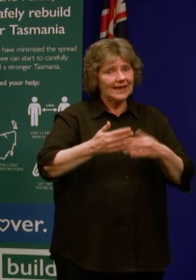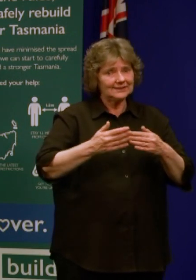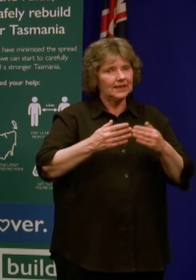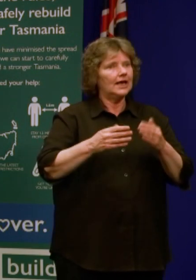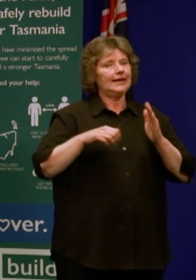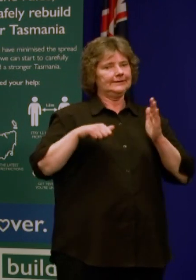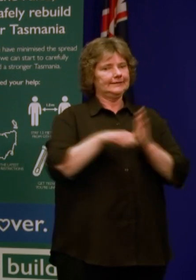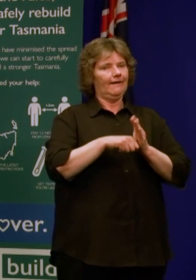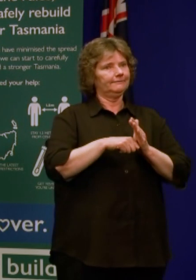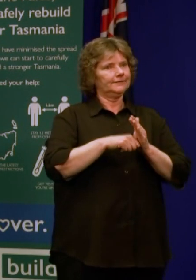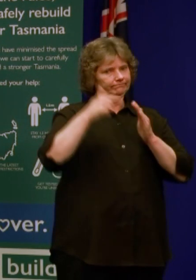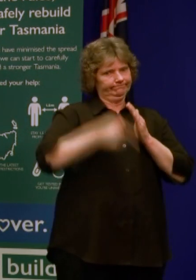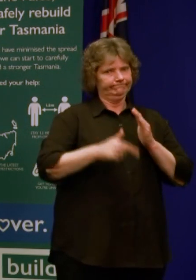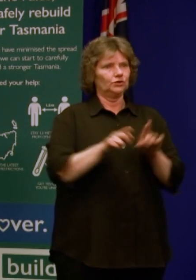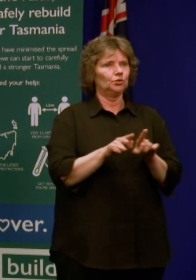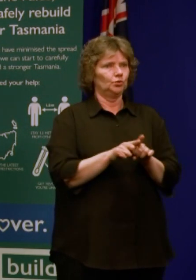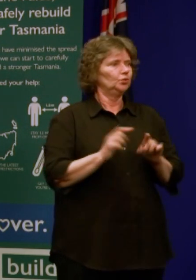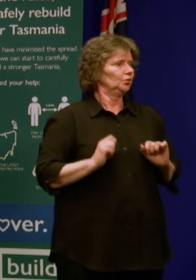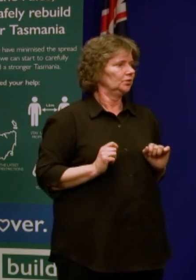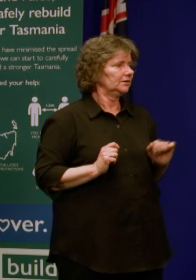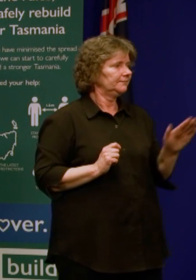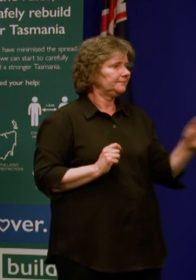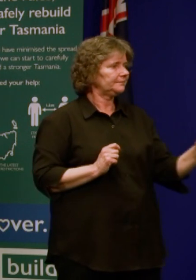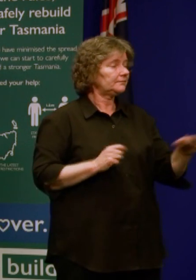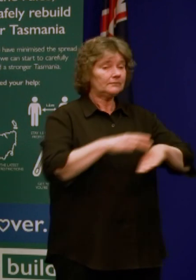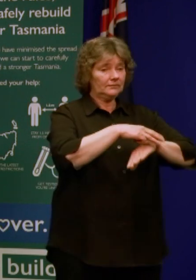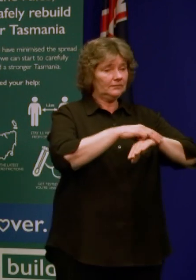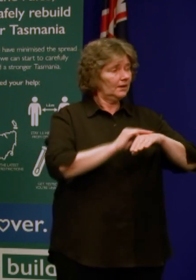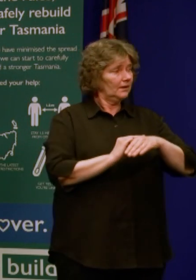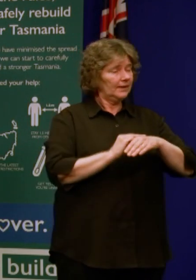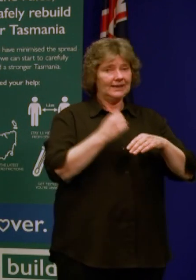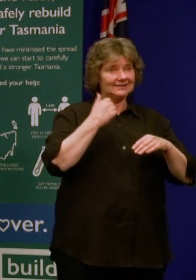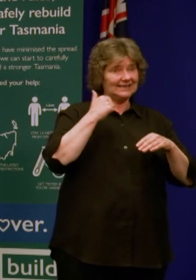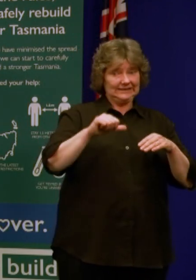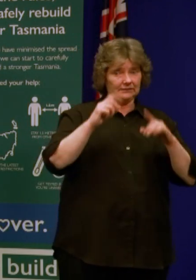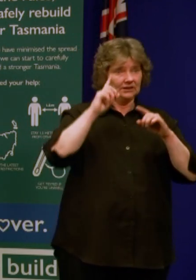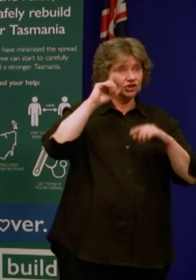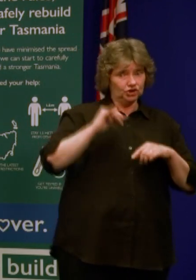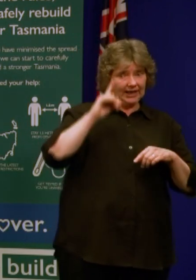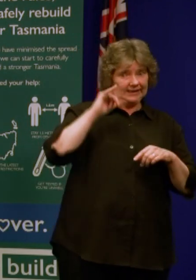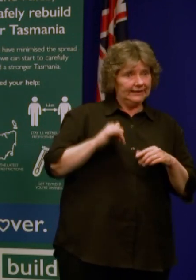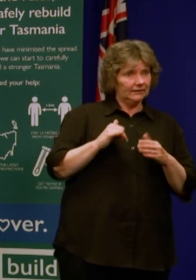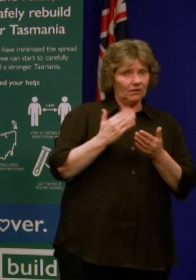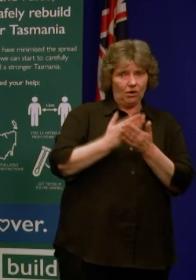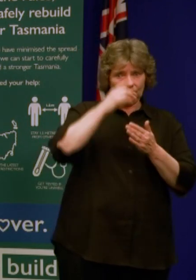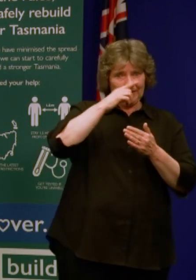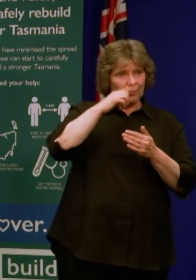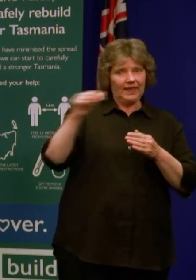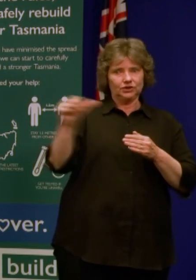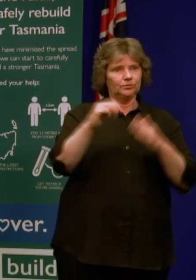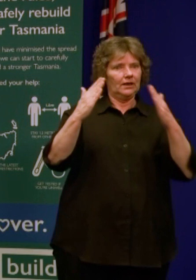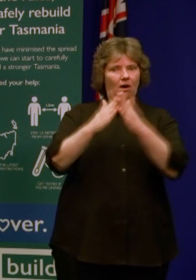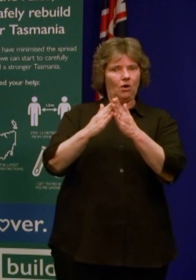process as well. Are police still undertaking those checks on people that are meant to be quarantining, and have you issued many fines at all?